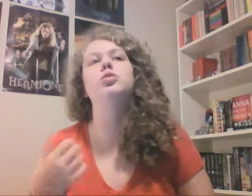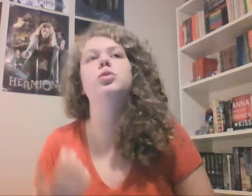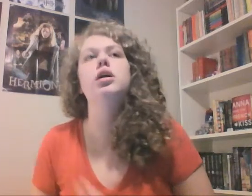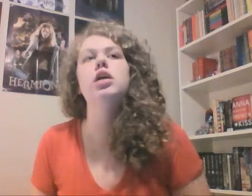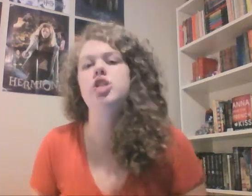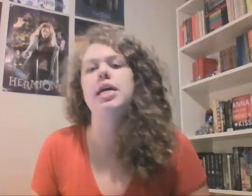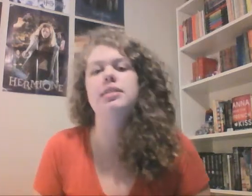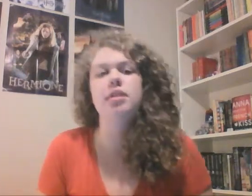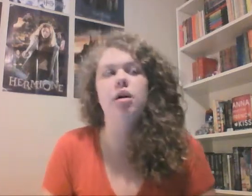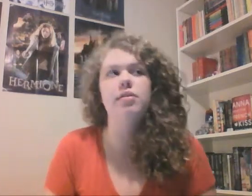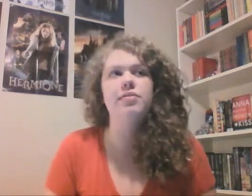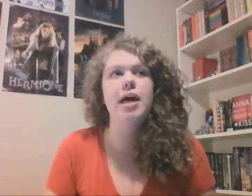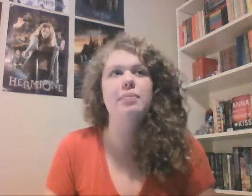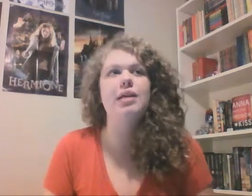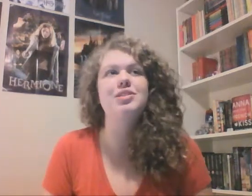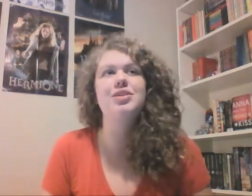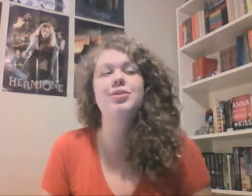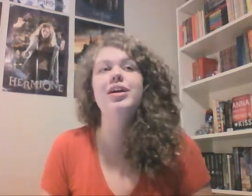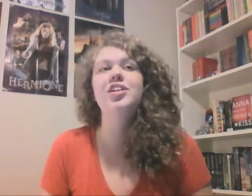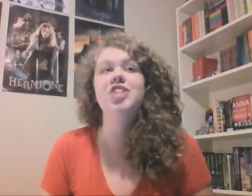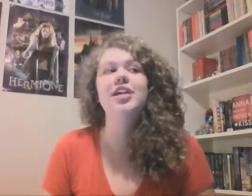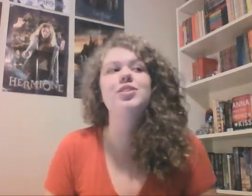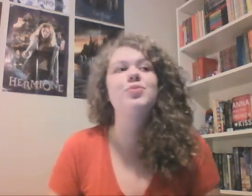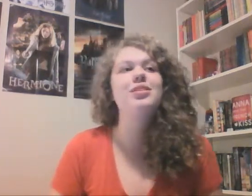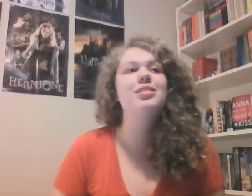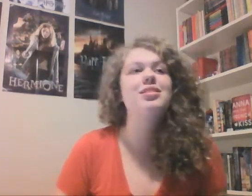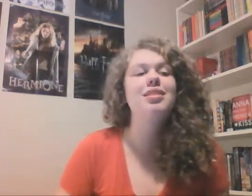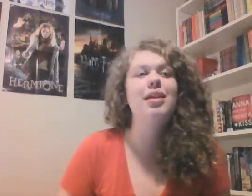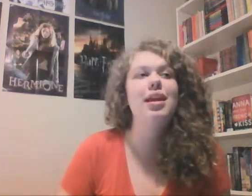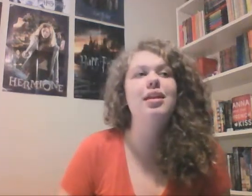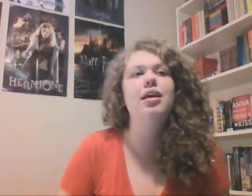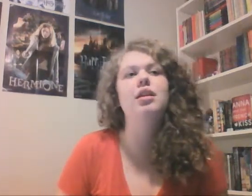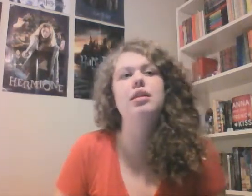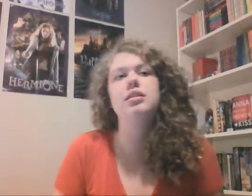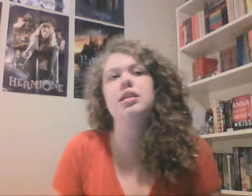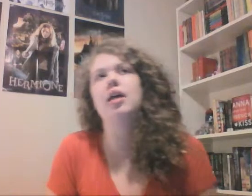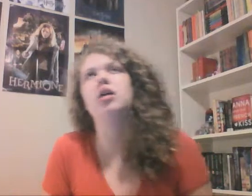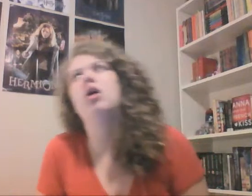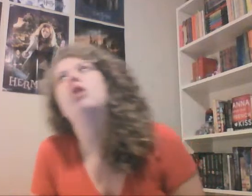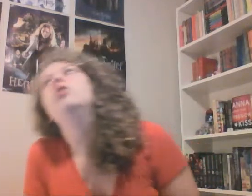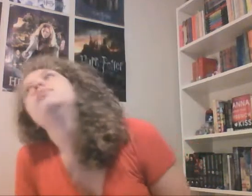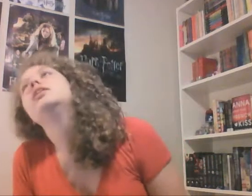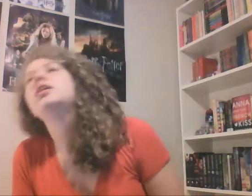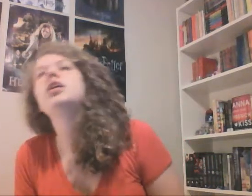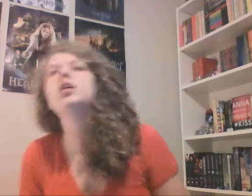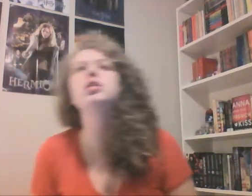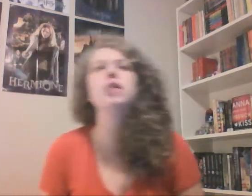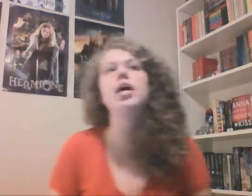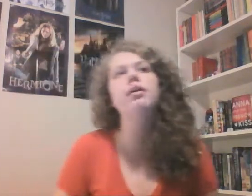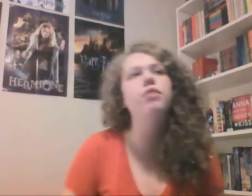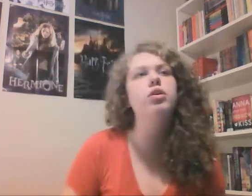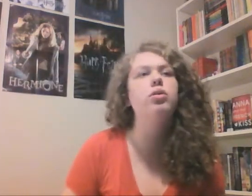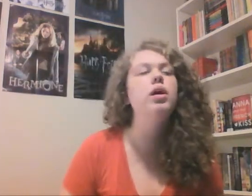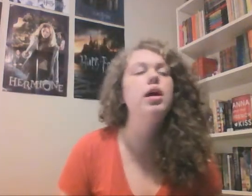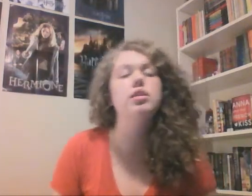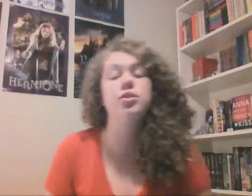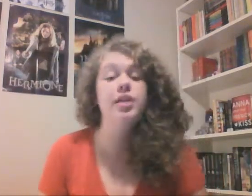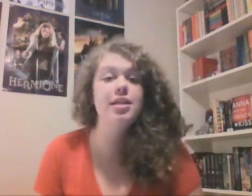Jace and all of them and so Jace runs in and he's like oh I'm here to save you and so he